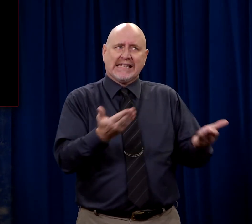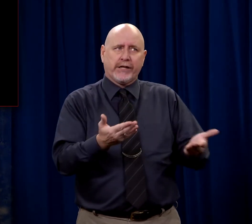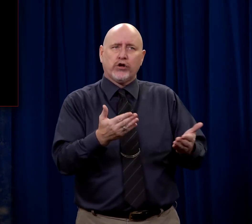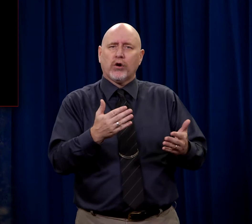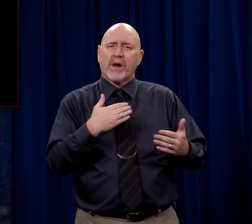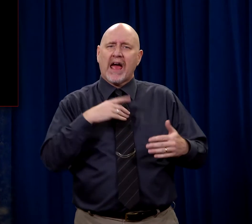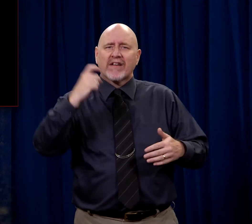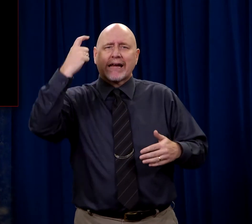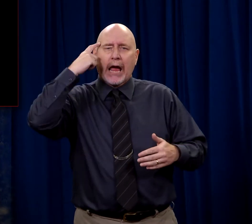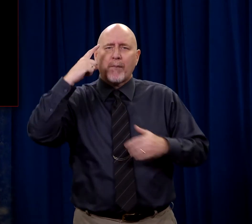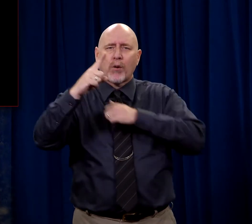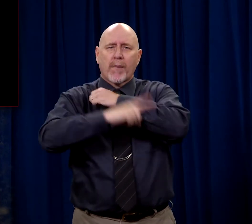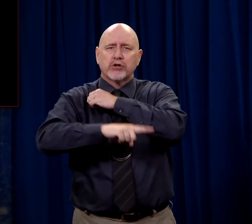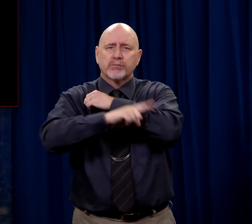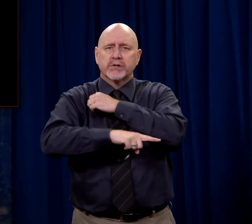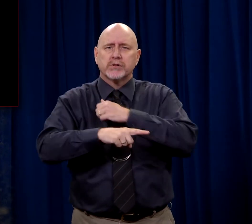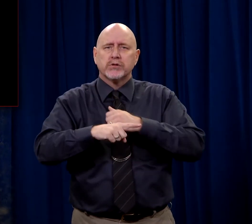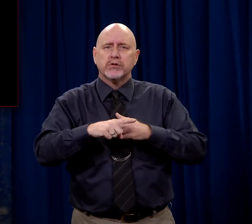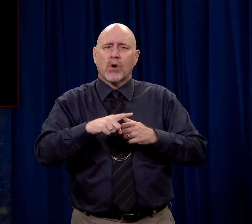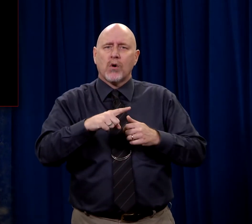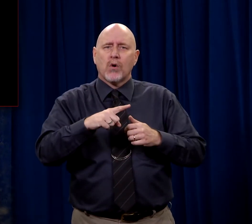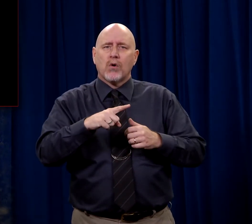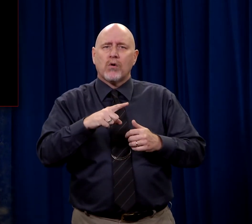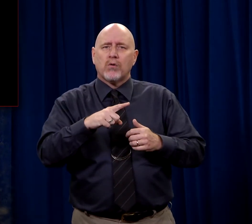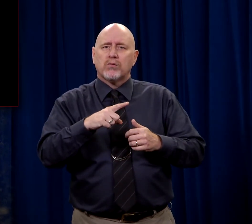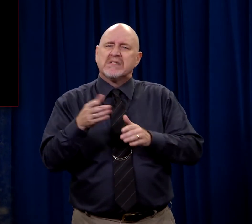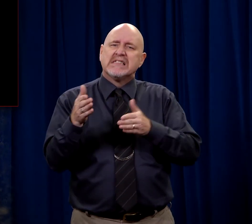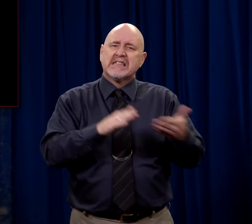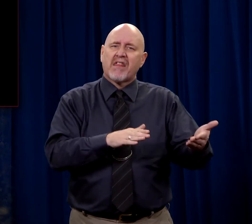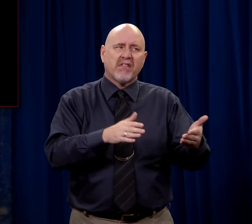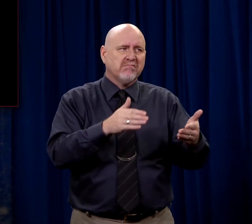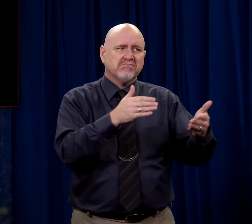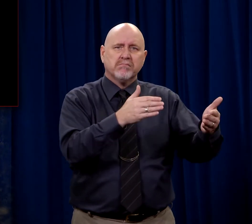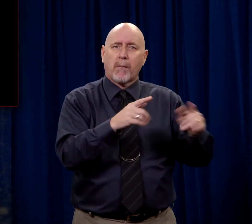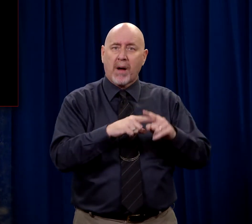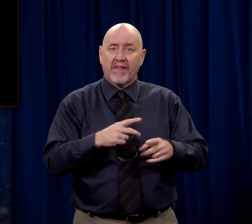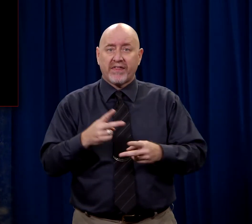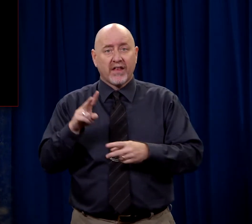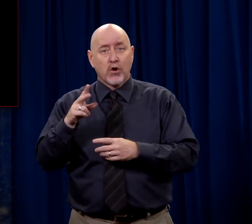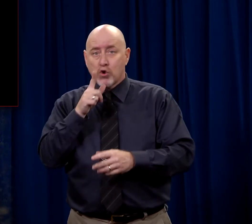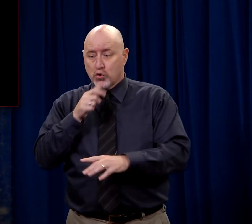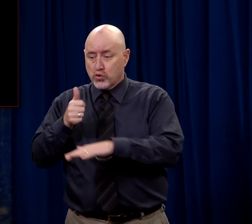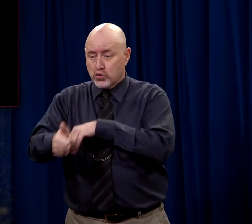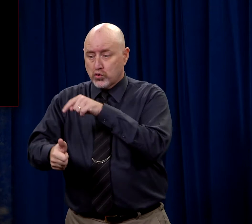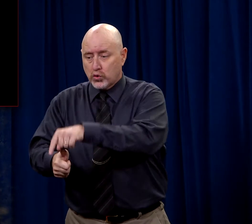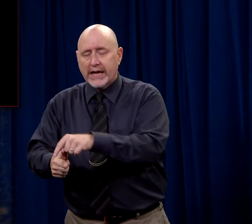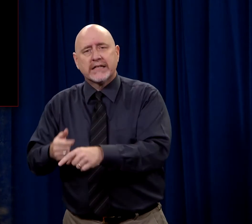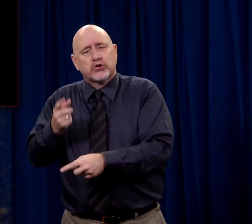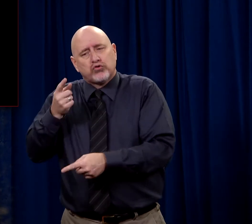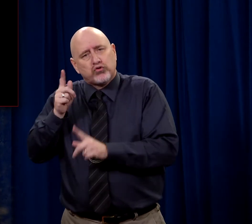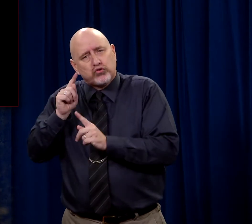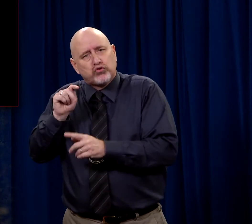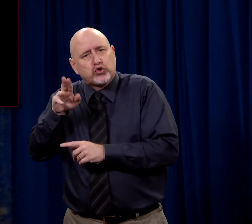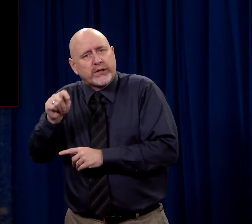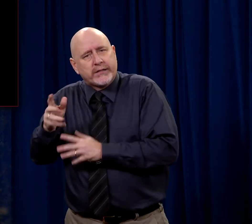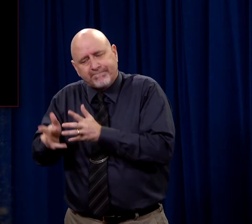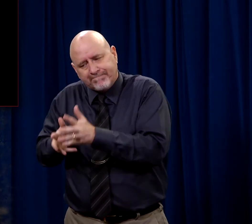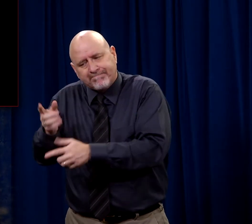capital punishment, we go to great lengths to make sure that the victim is treated very civilly and that the